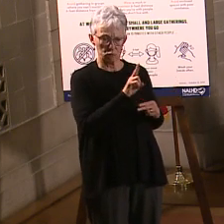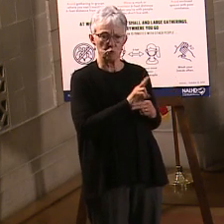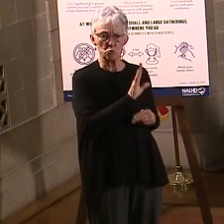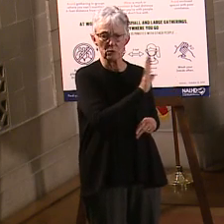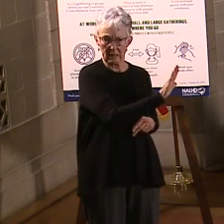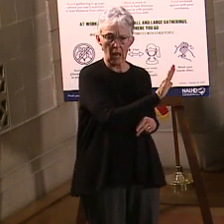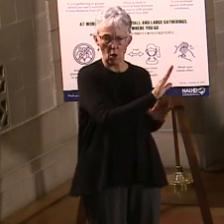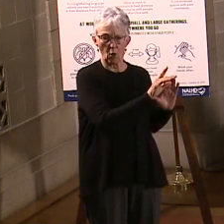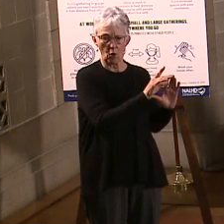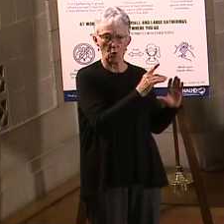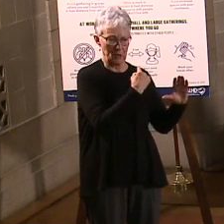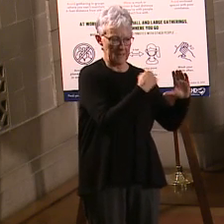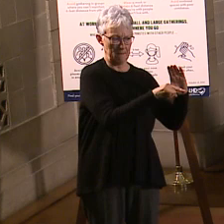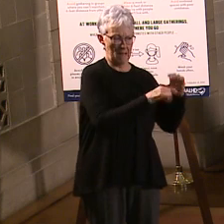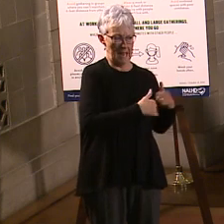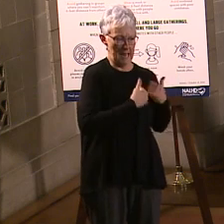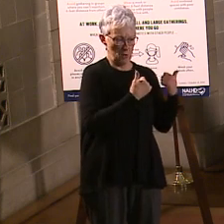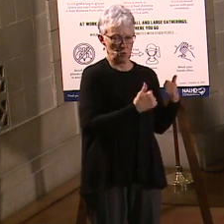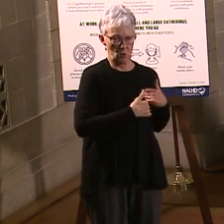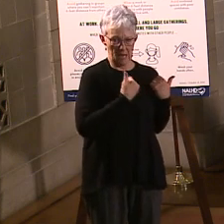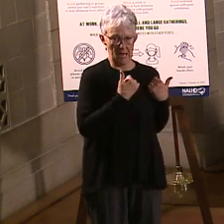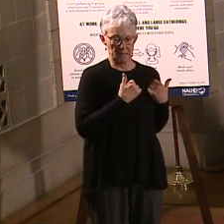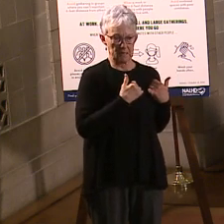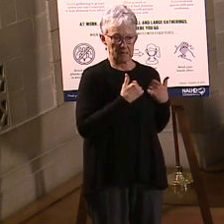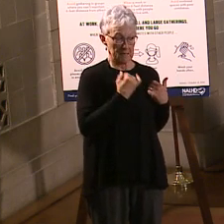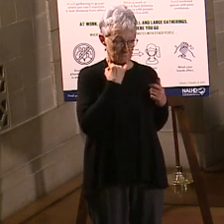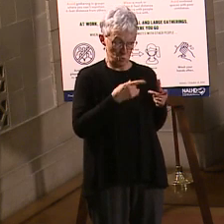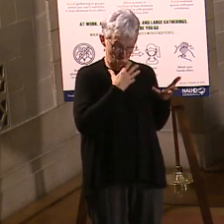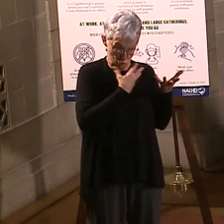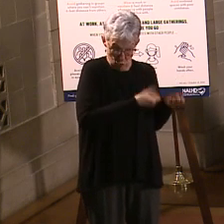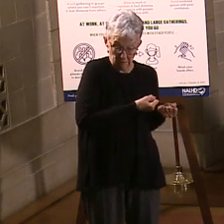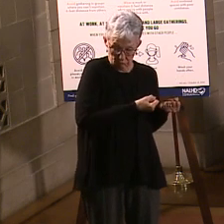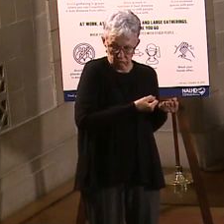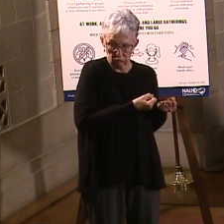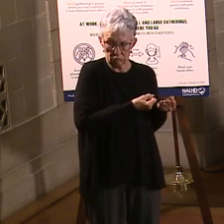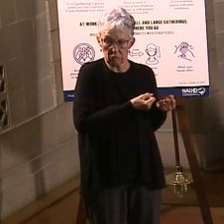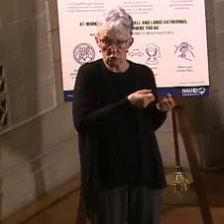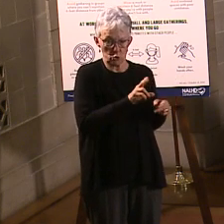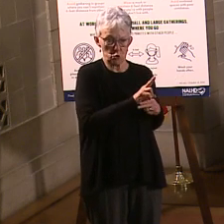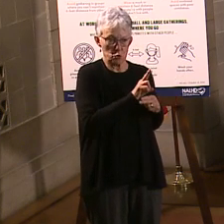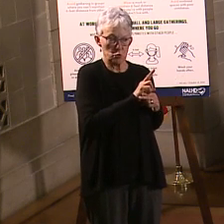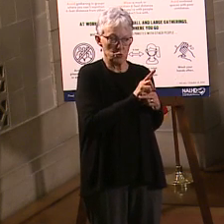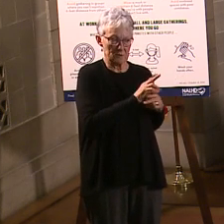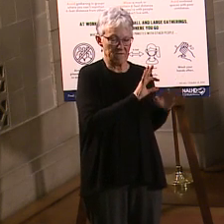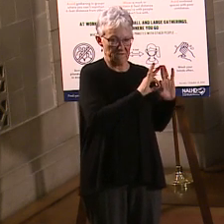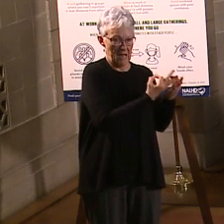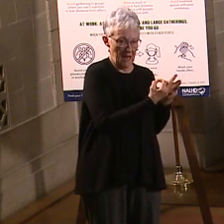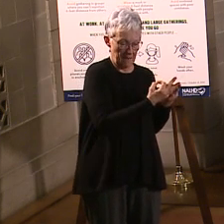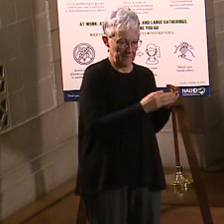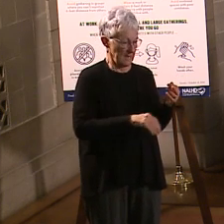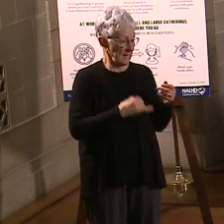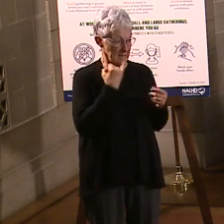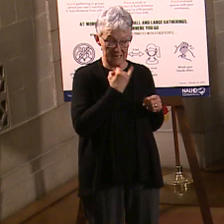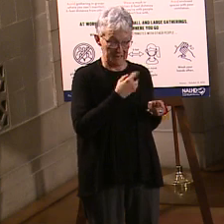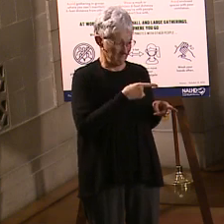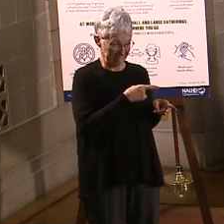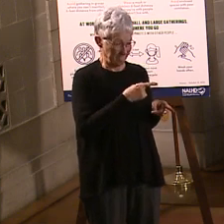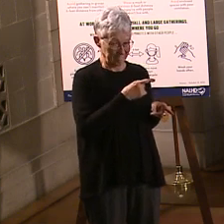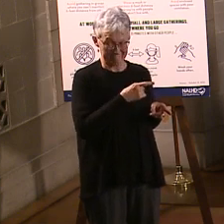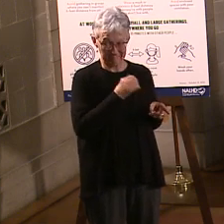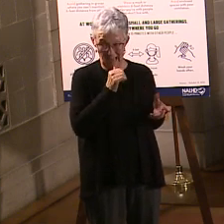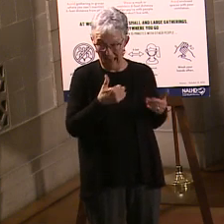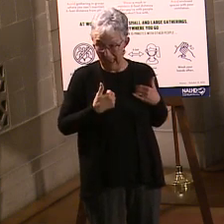e-mail for you. If you trust them, you can share that information. That's the first choice we'd ask you to do. Second dose is the hot, or the second choice is that